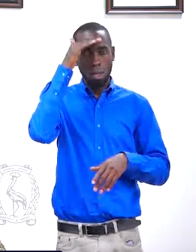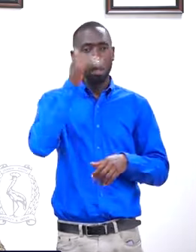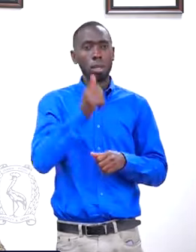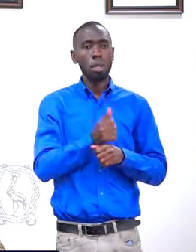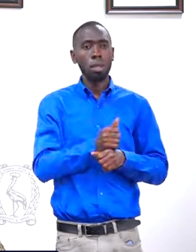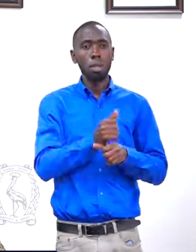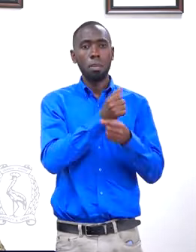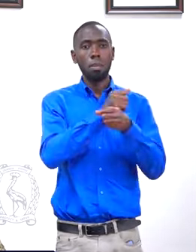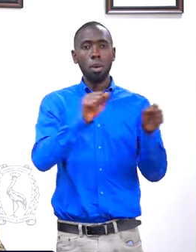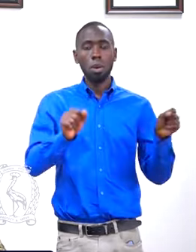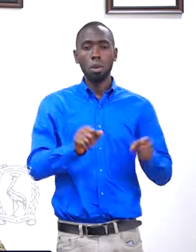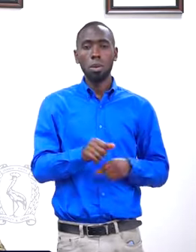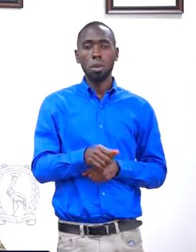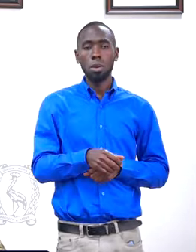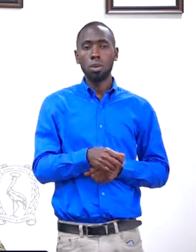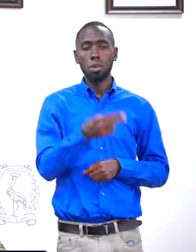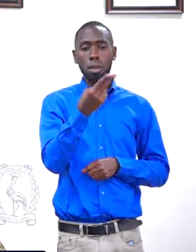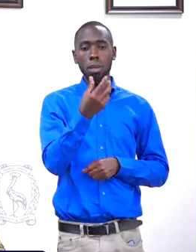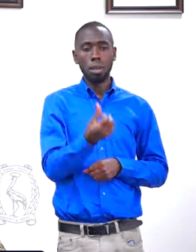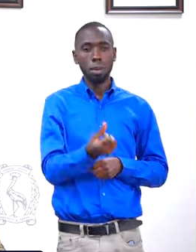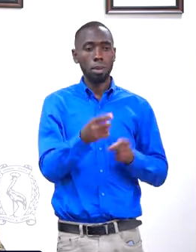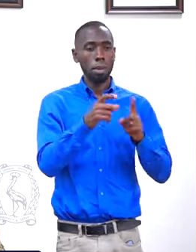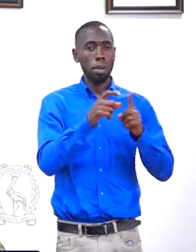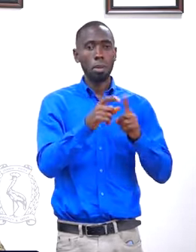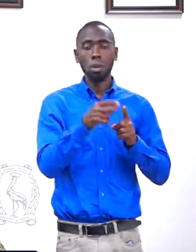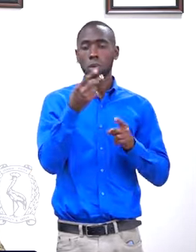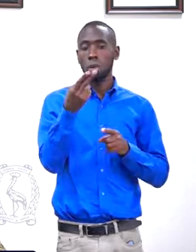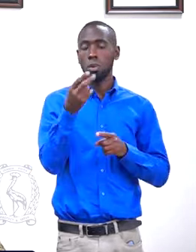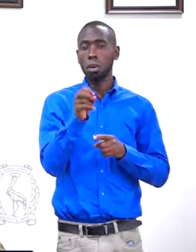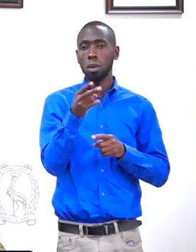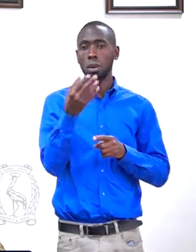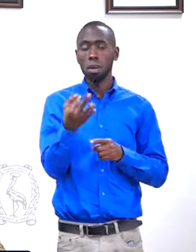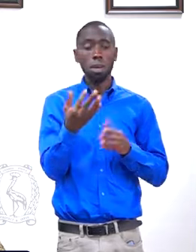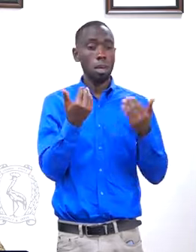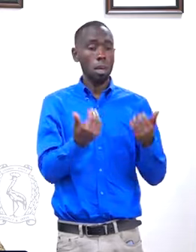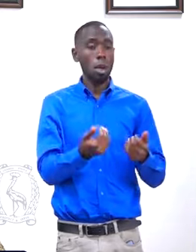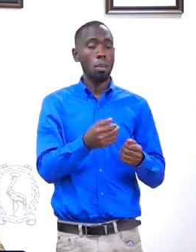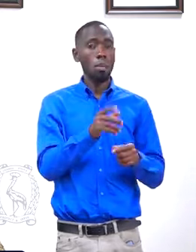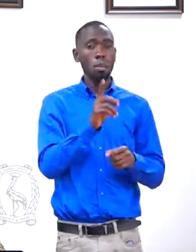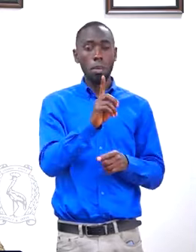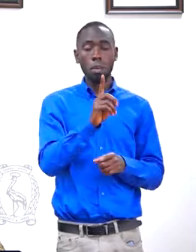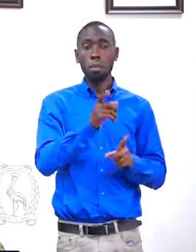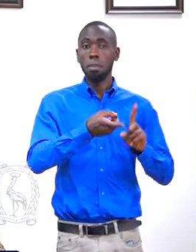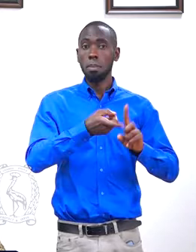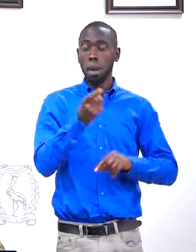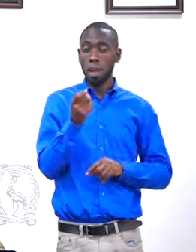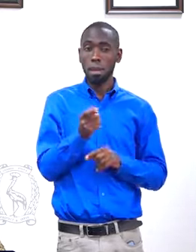2023. And for the last over one month, he has been in hiding.